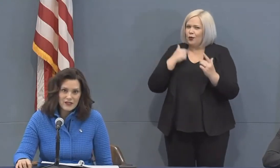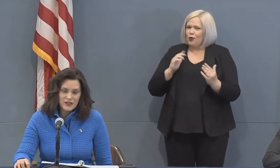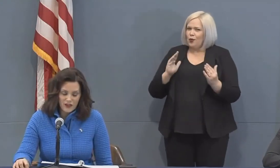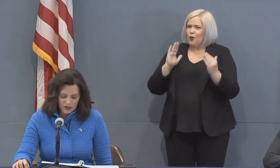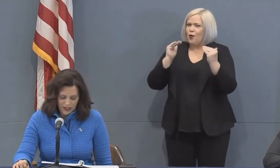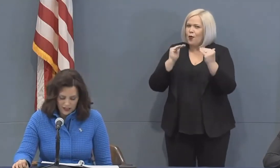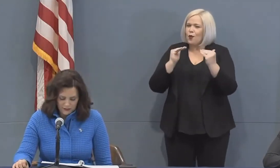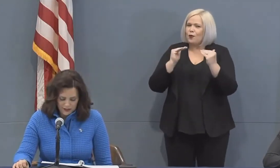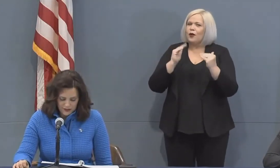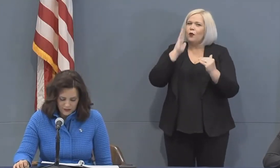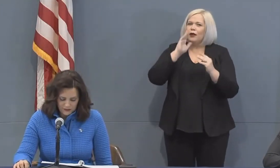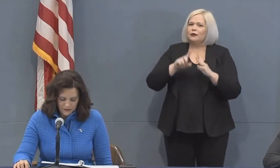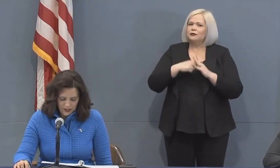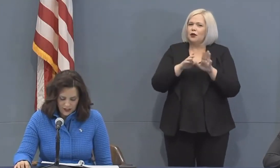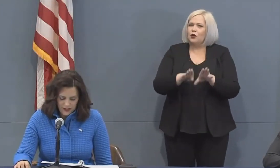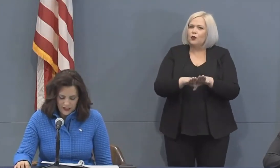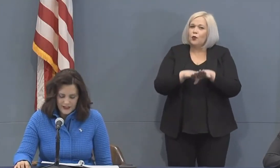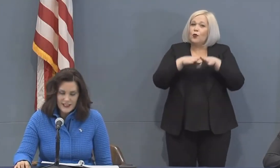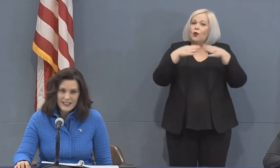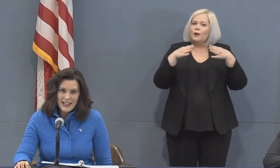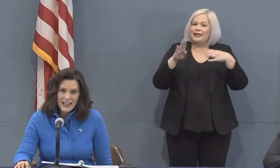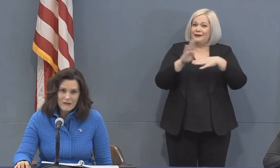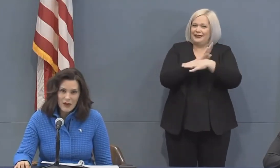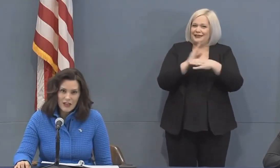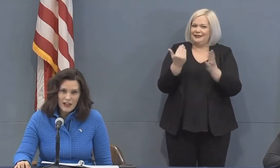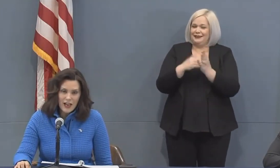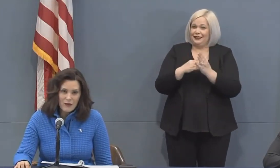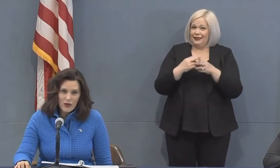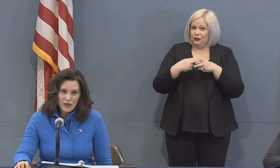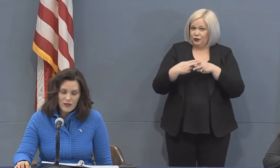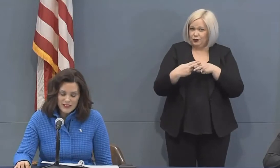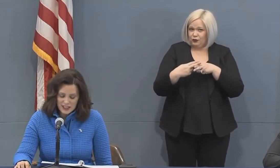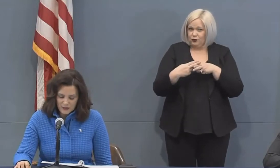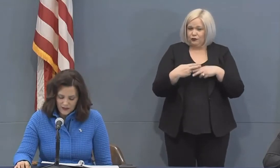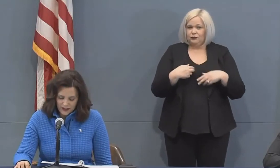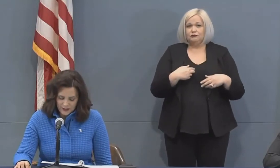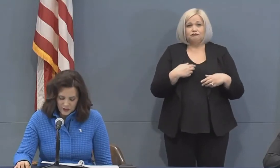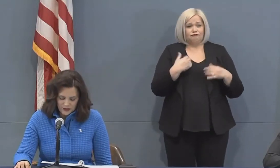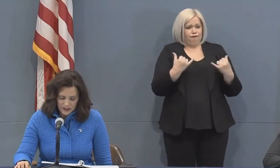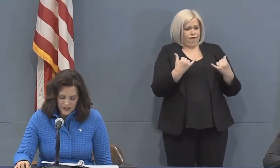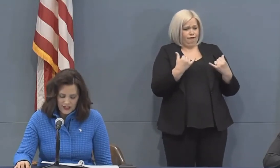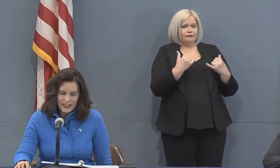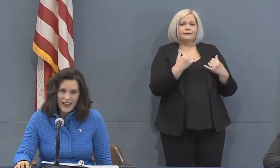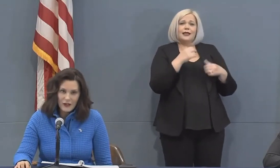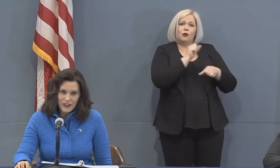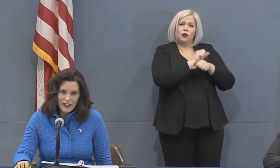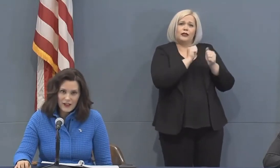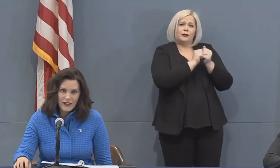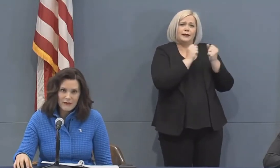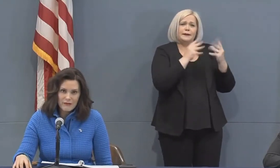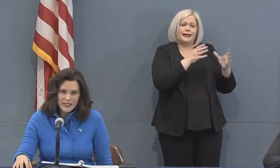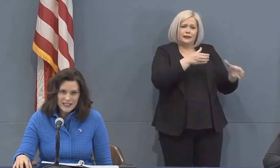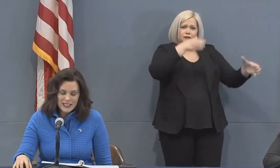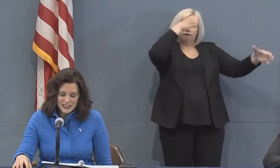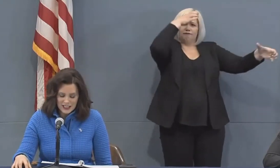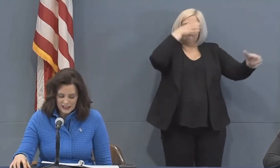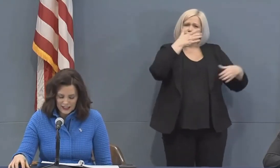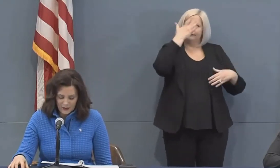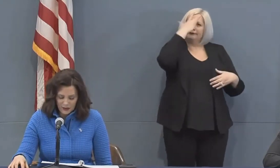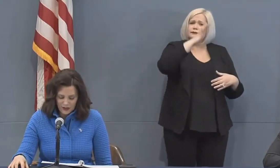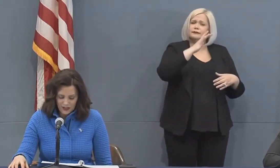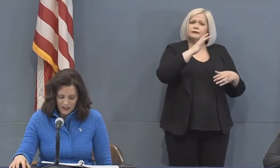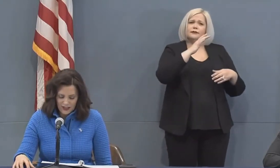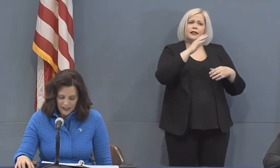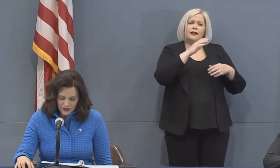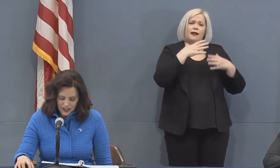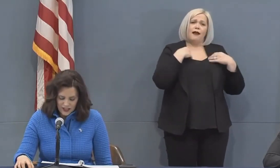-engage sectors of our economy soon. As I said on Monday, I'm working with a team of experts experts in healthcare and business and